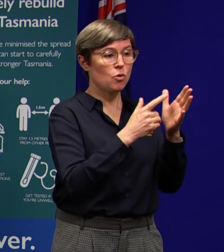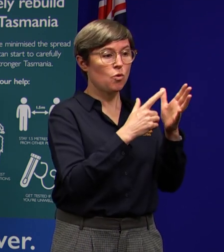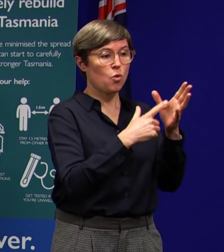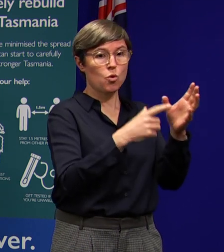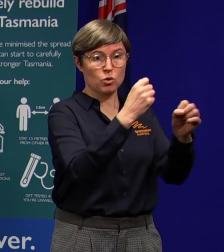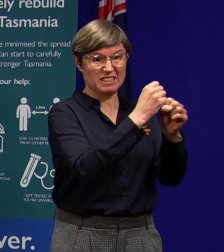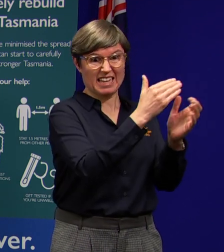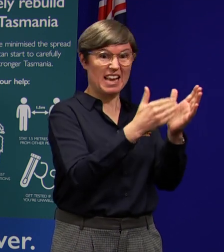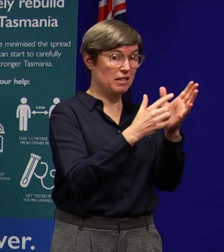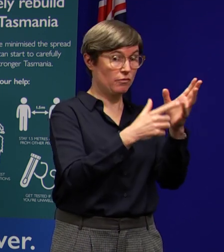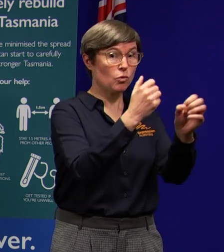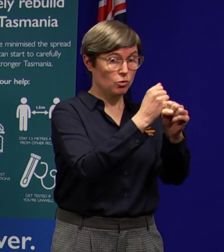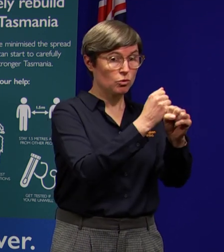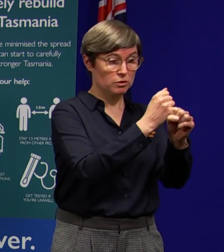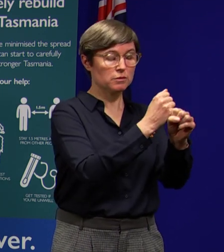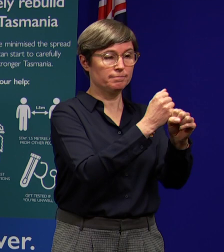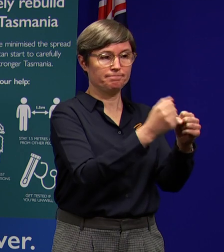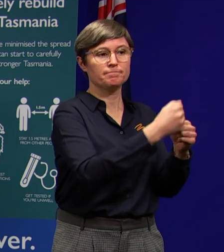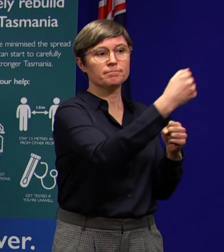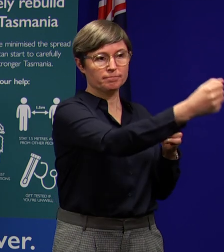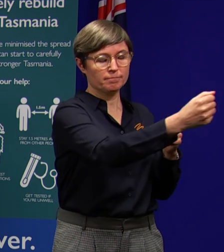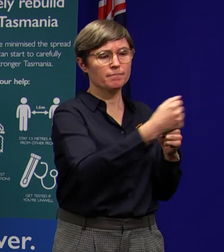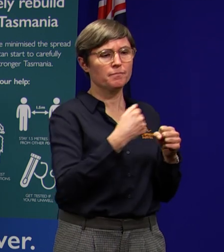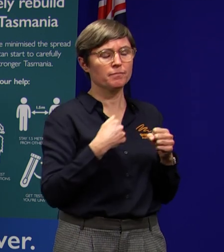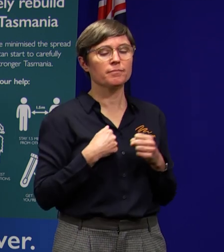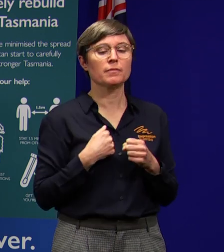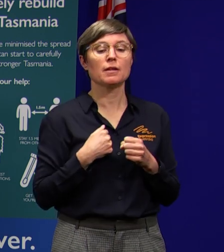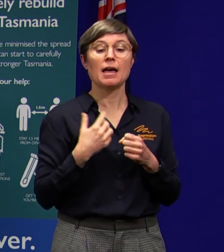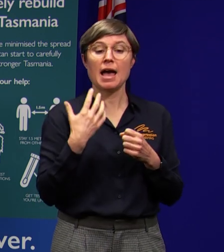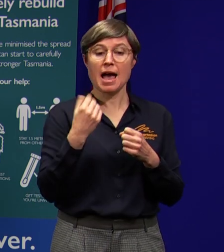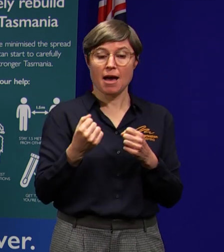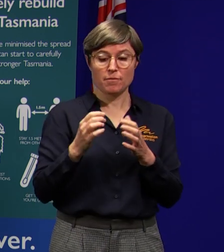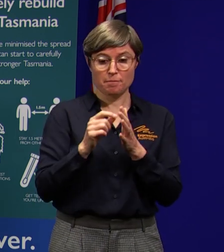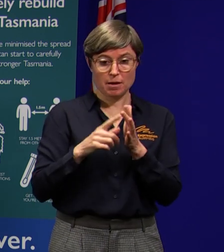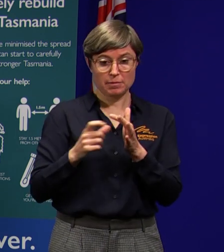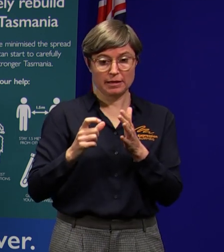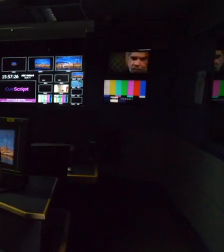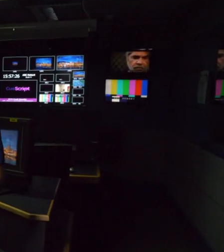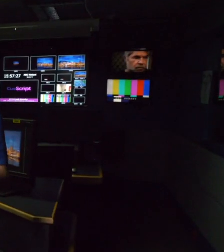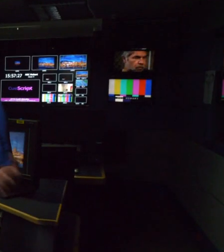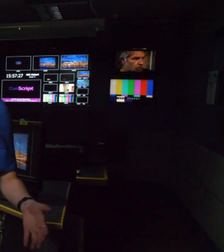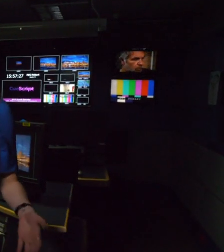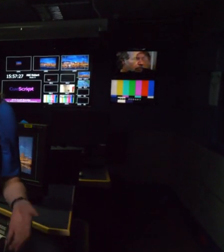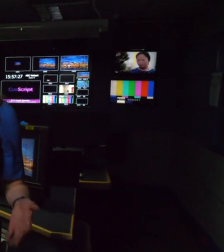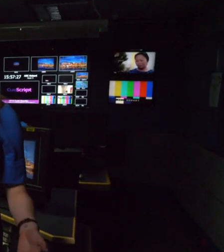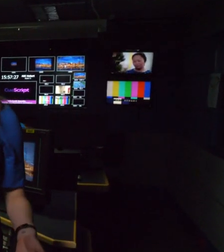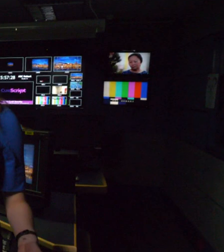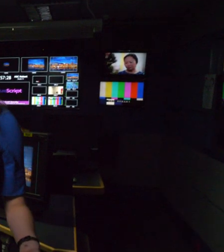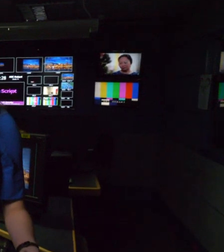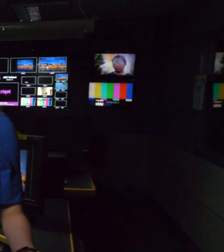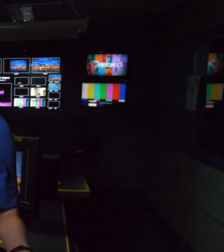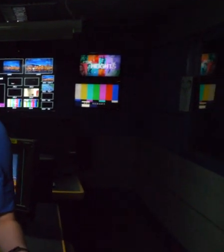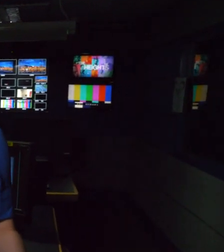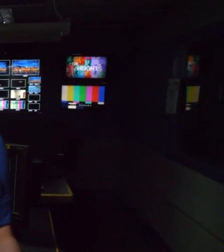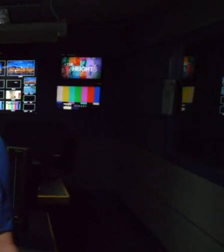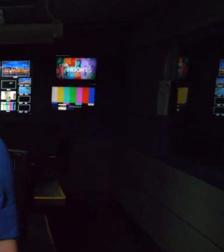This will align with the public health emergency which is in place until the 31st of August as well. Although there's no evidence